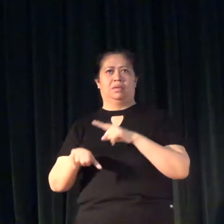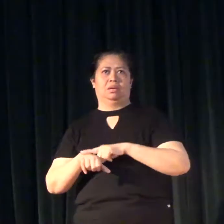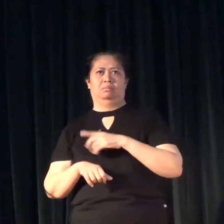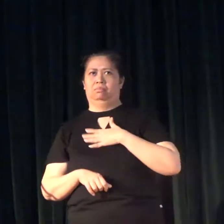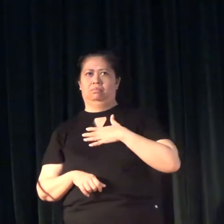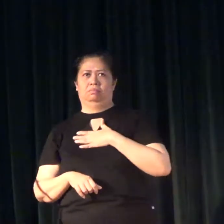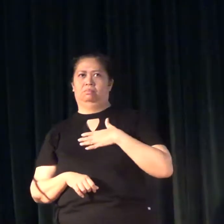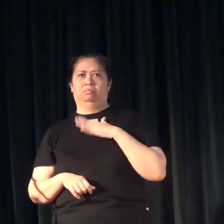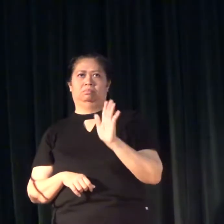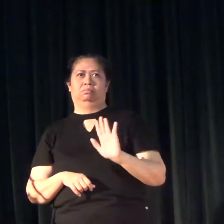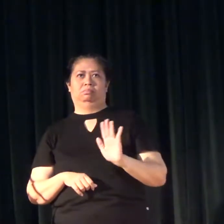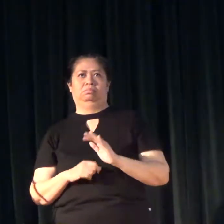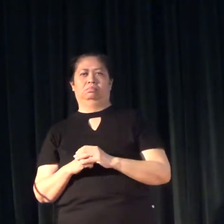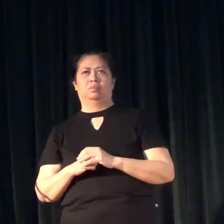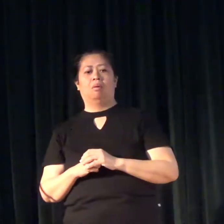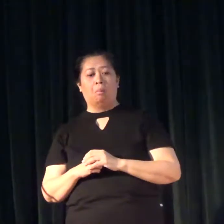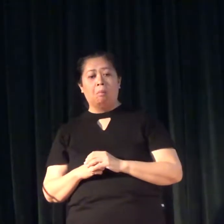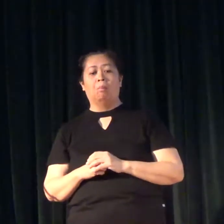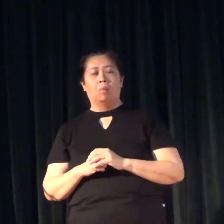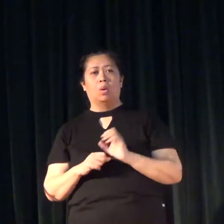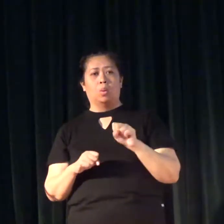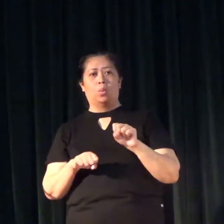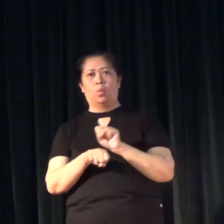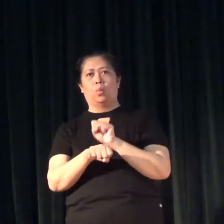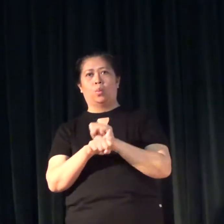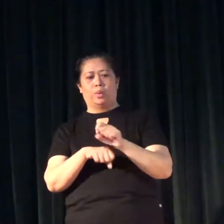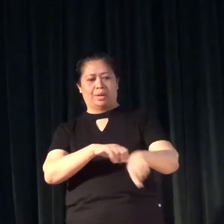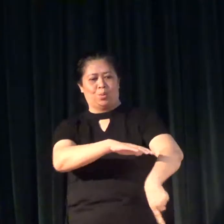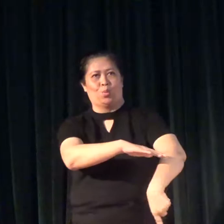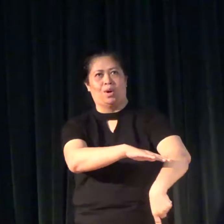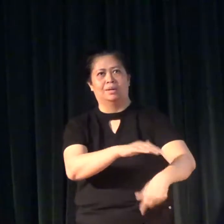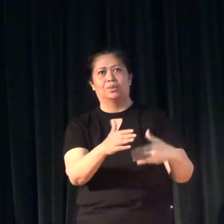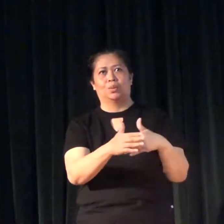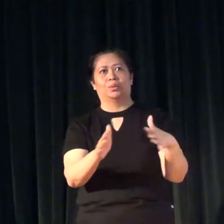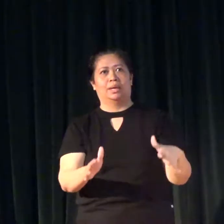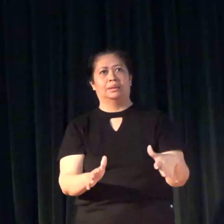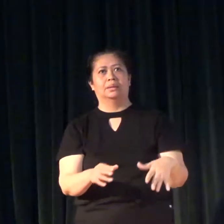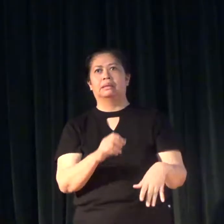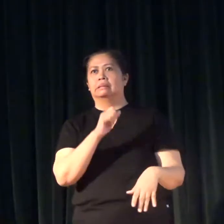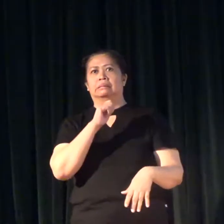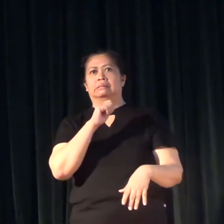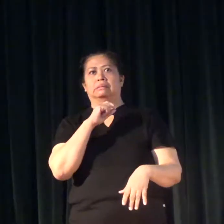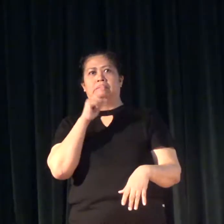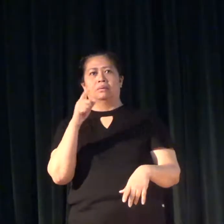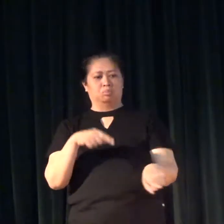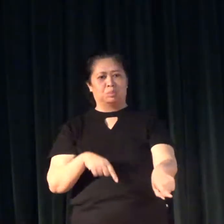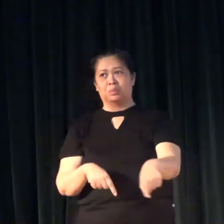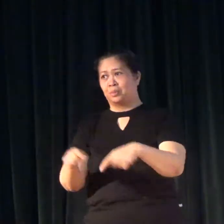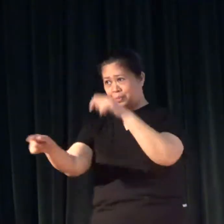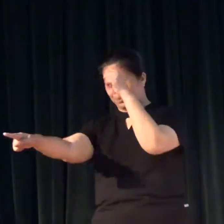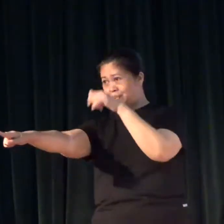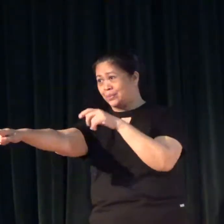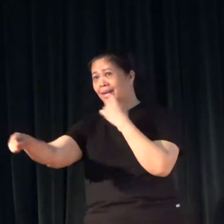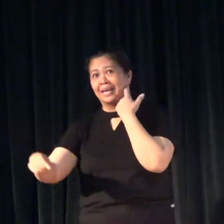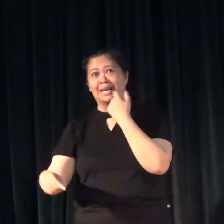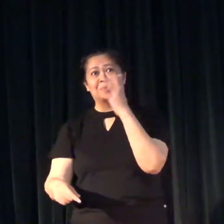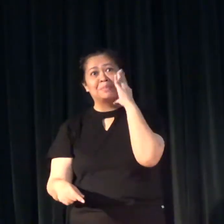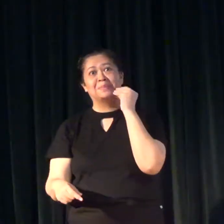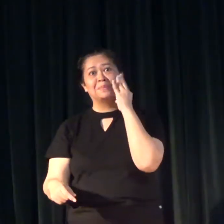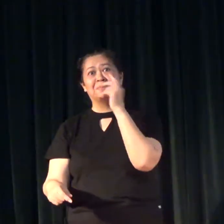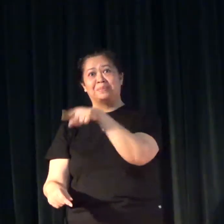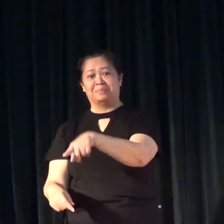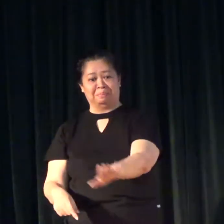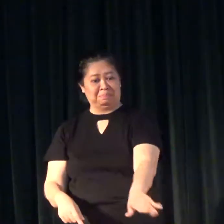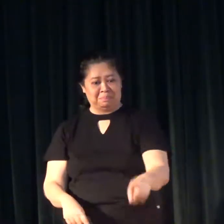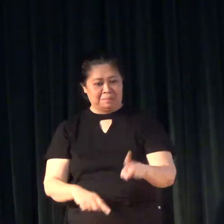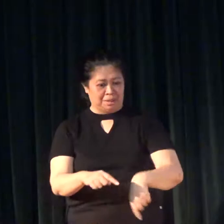the same time. You know, when we work with grade 1 students, they are not able to complain. Ruella thought about this experience.